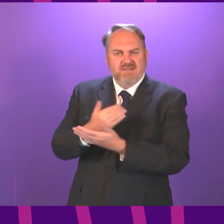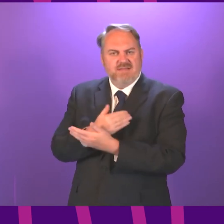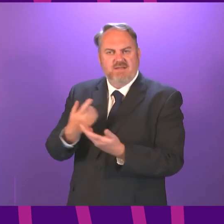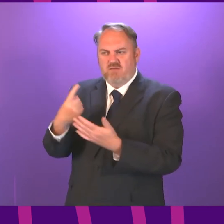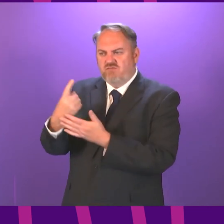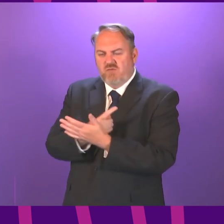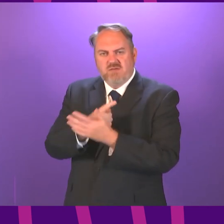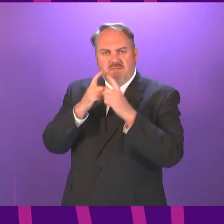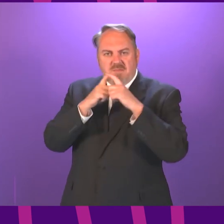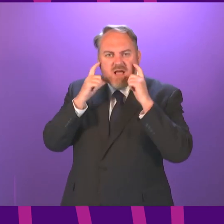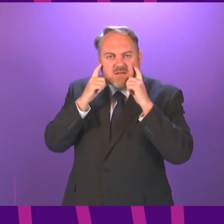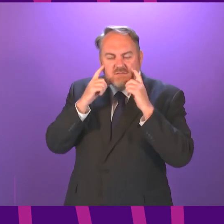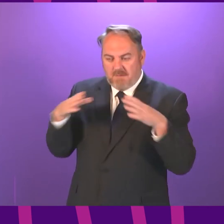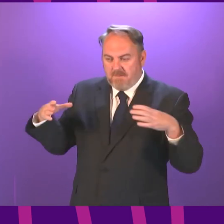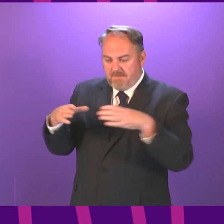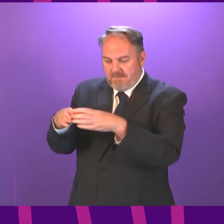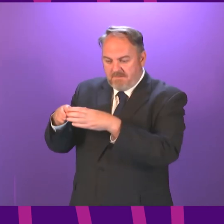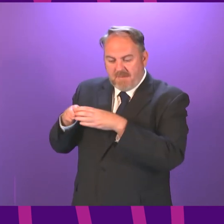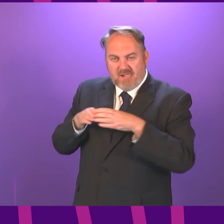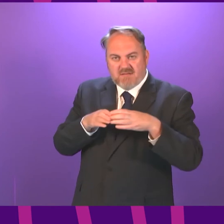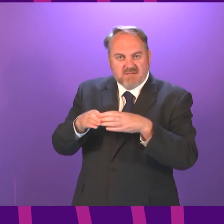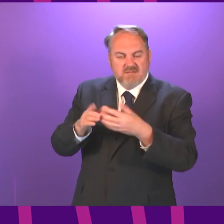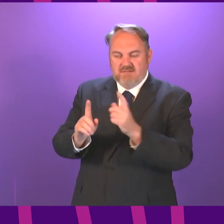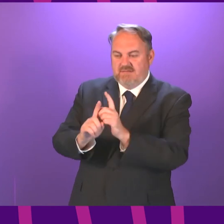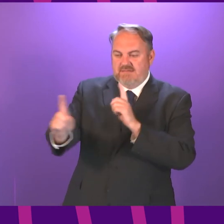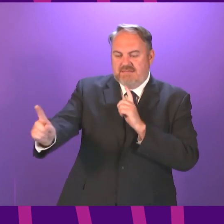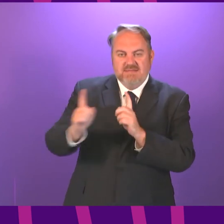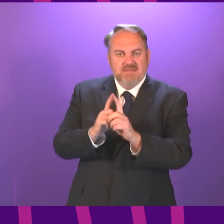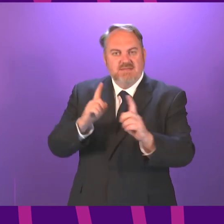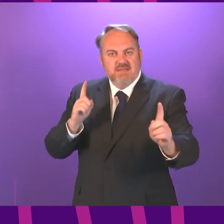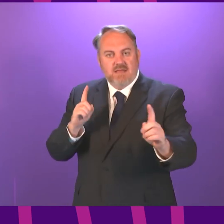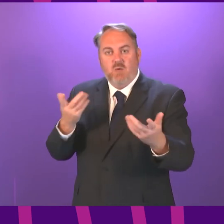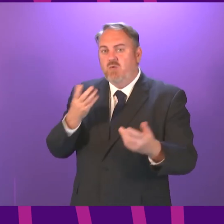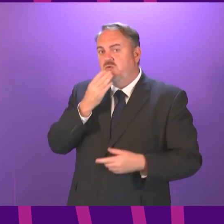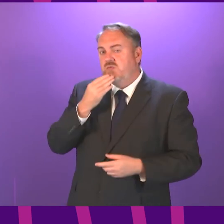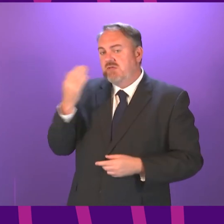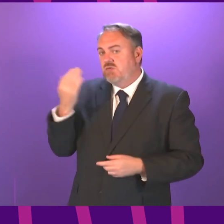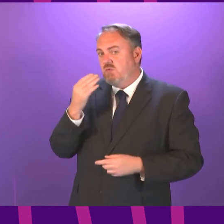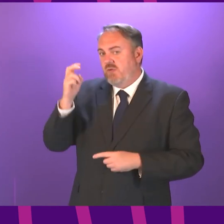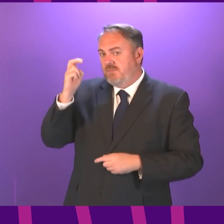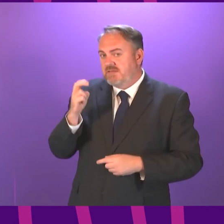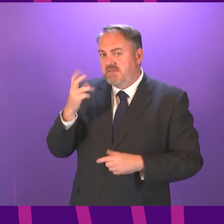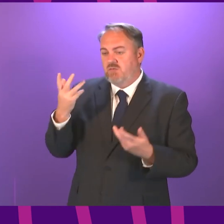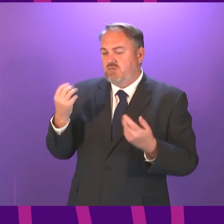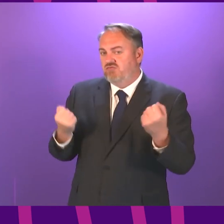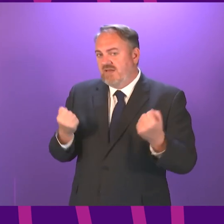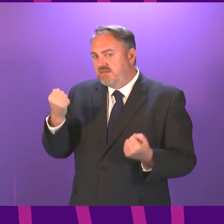masks bubbles distancing and particularly probably school transport given the rising infection rates that are linked to the